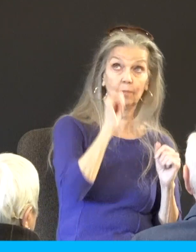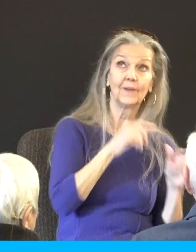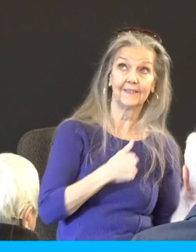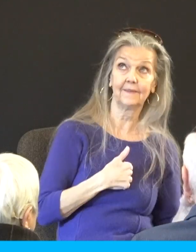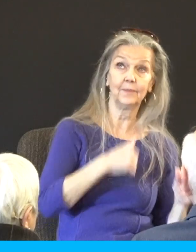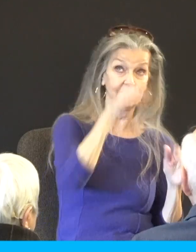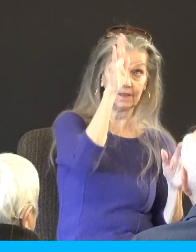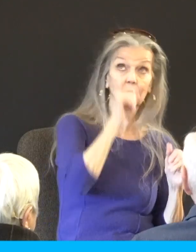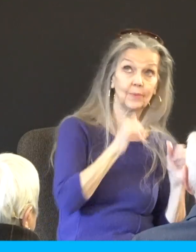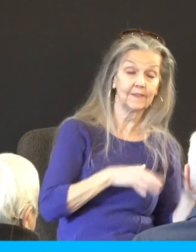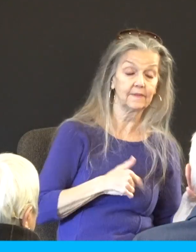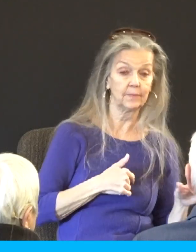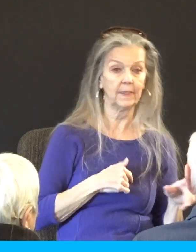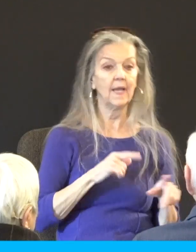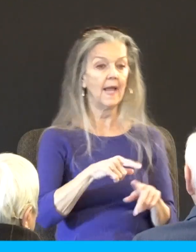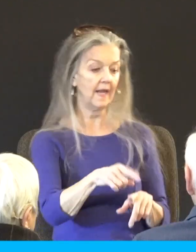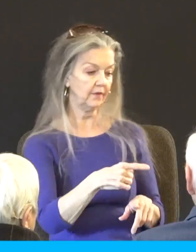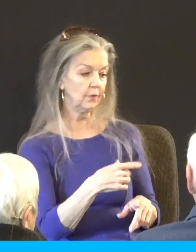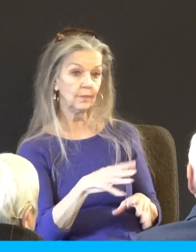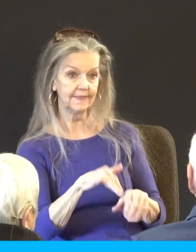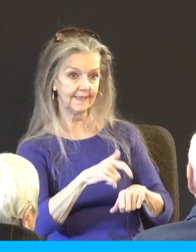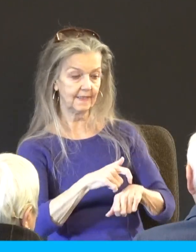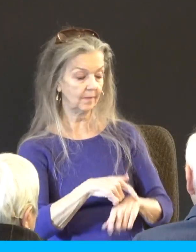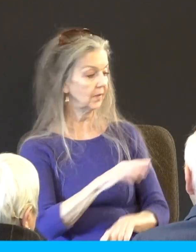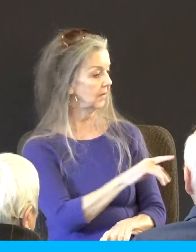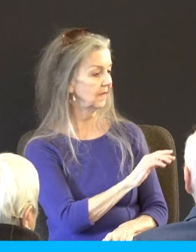out of order it's often not well received